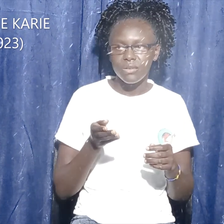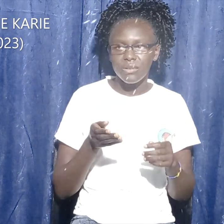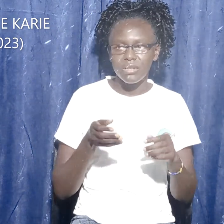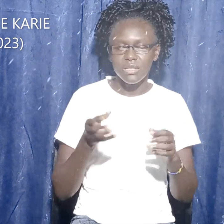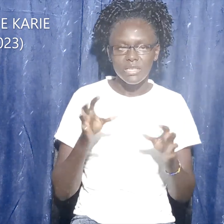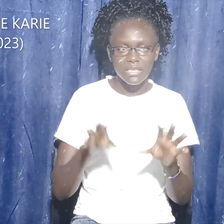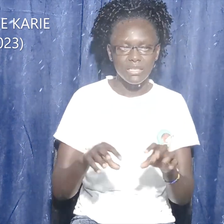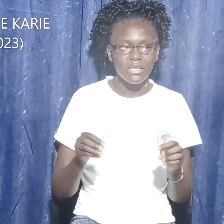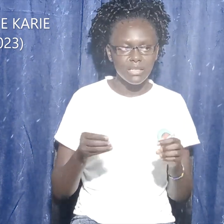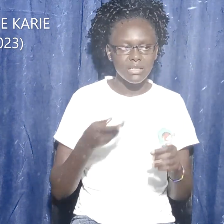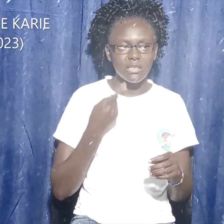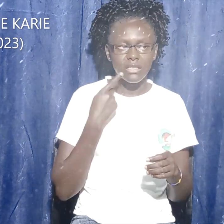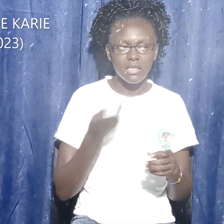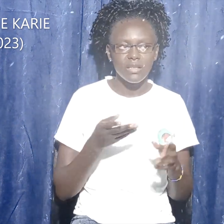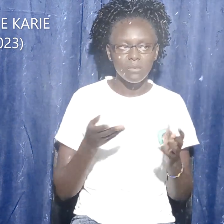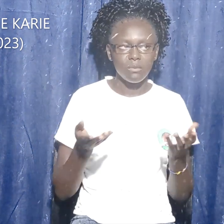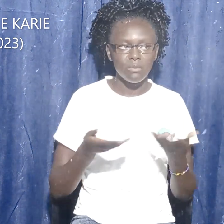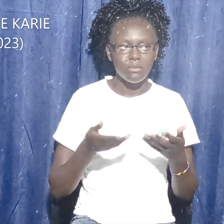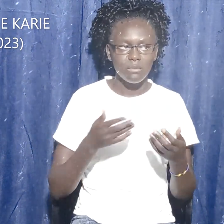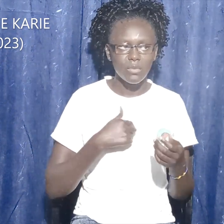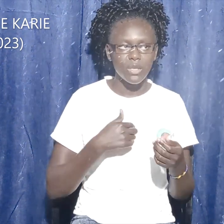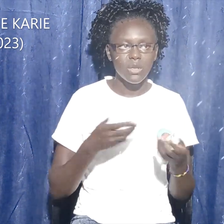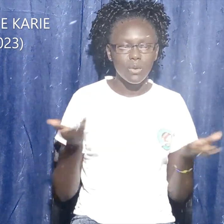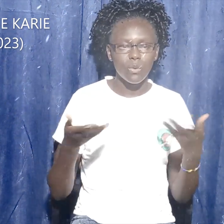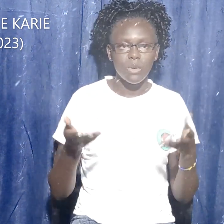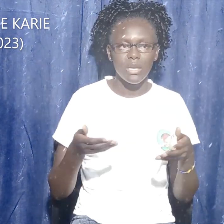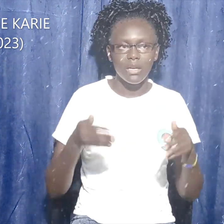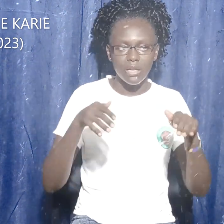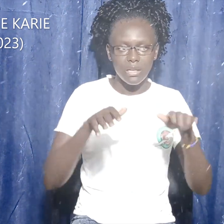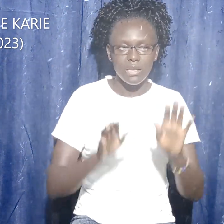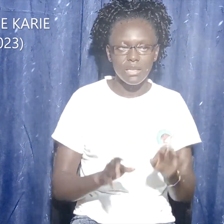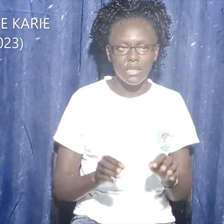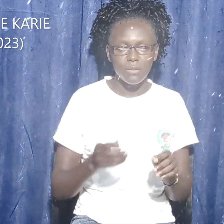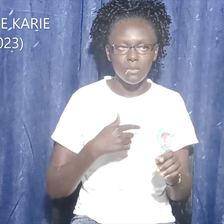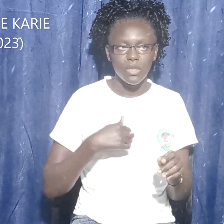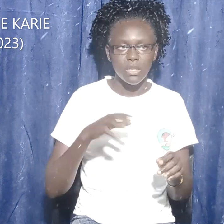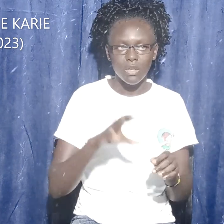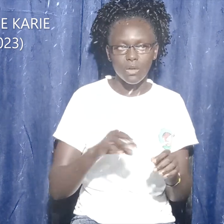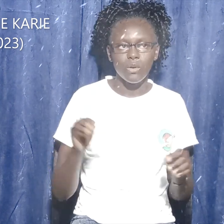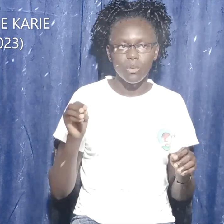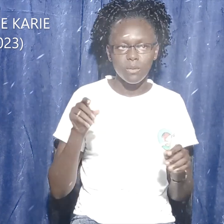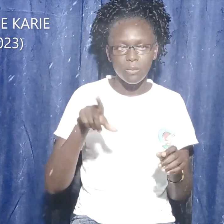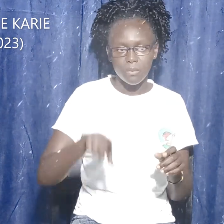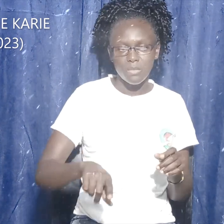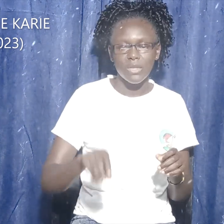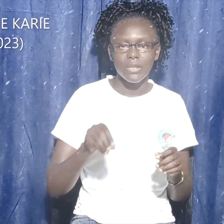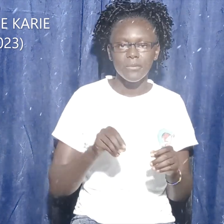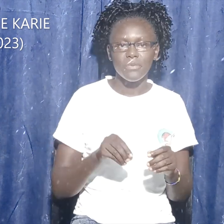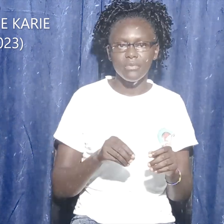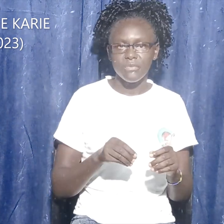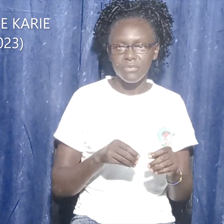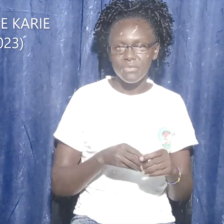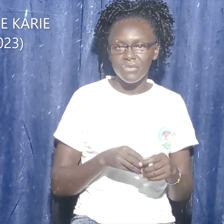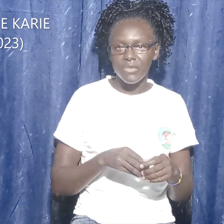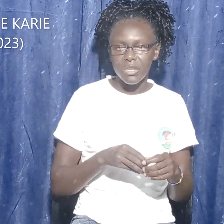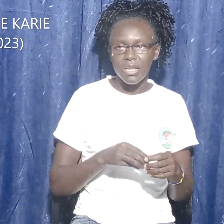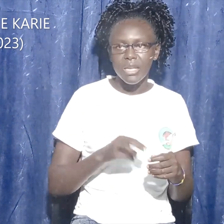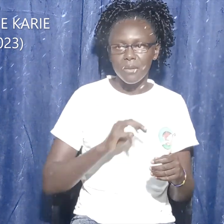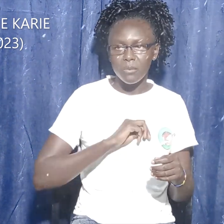Jesus said to Mary, and she turned and said to him, teacher.